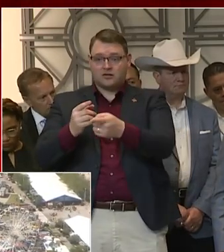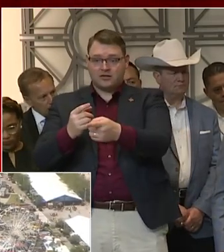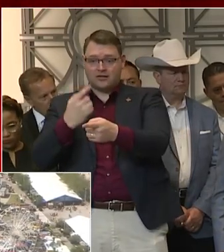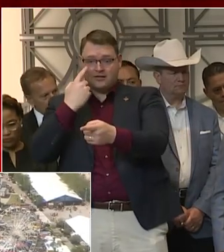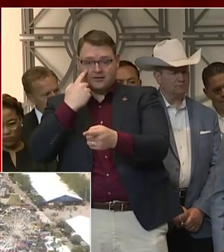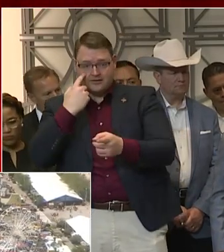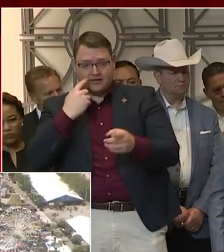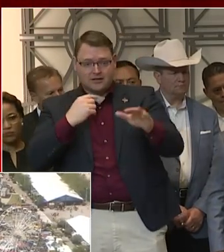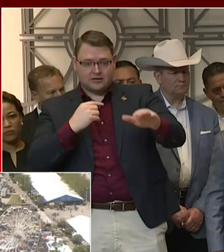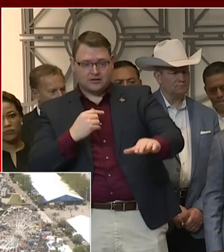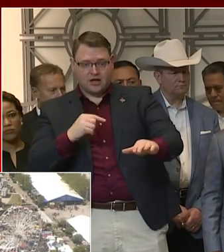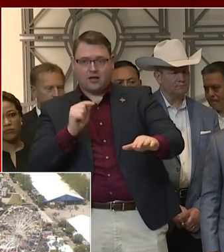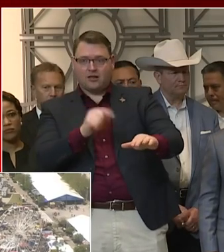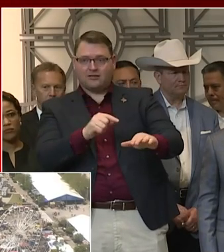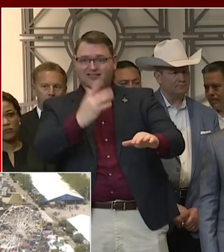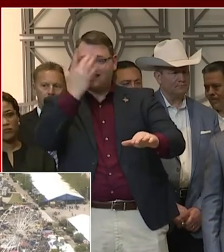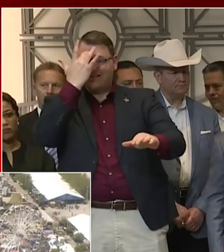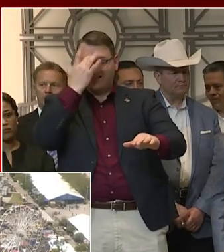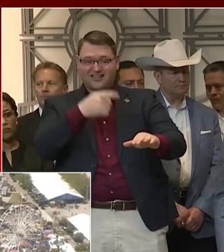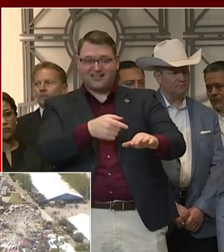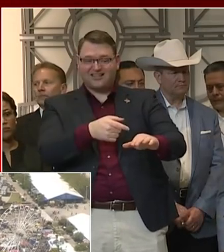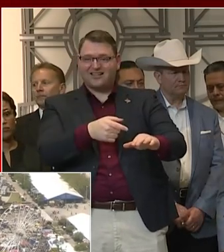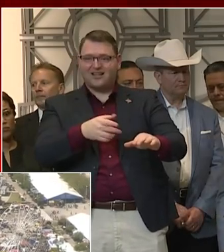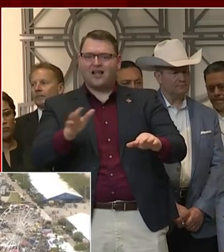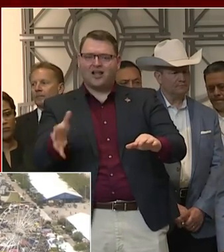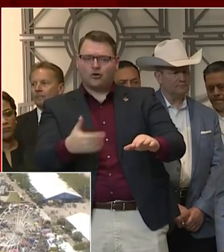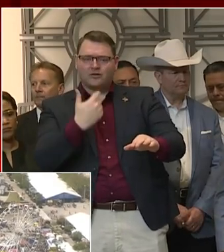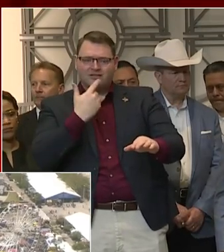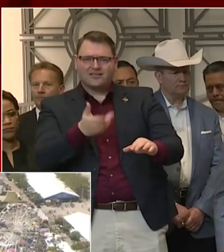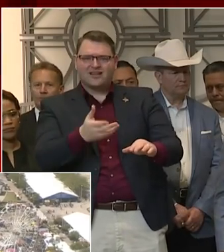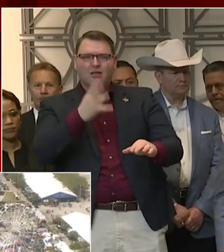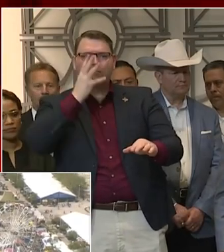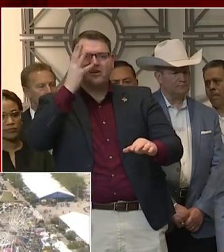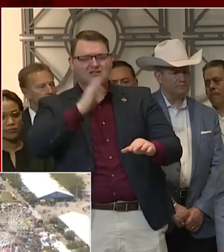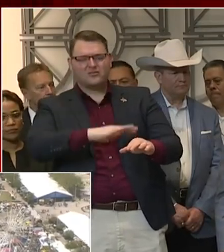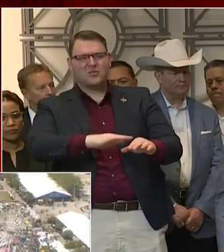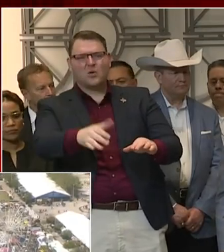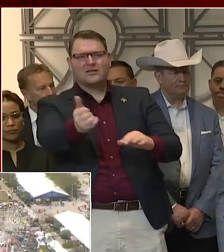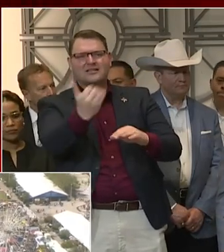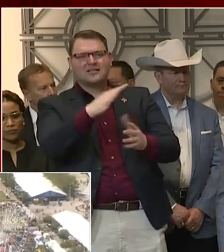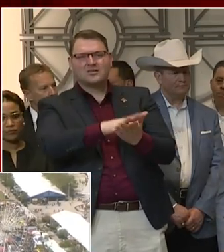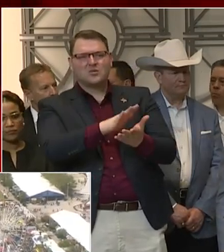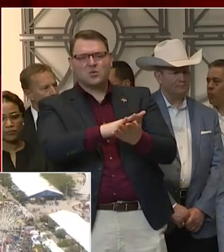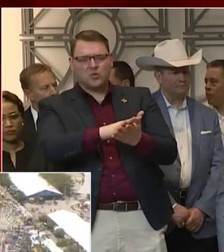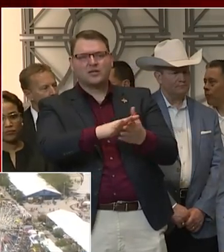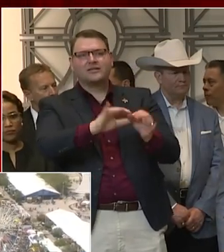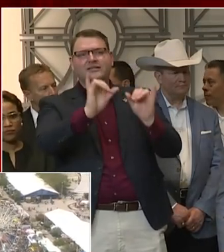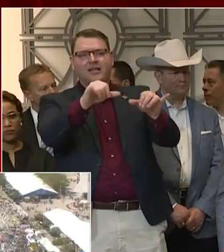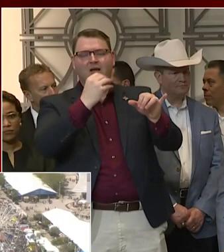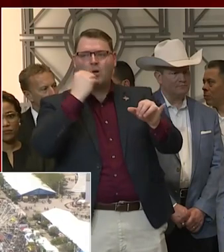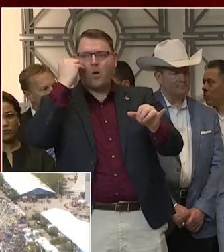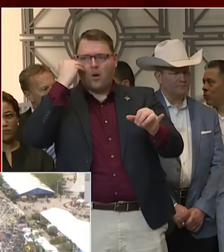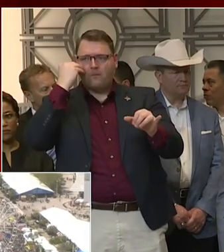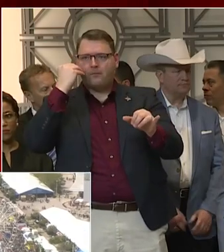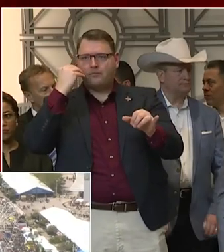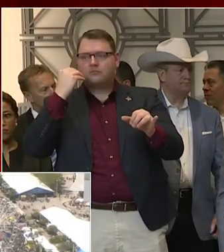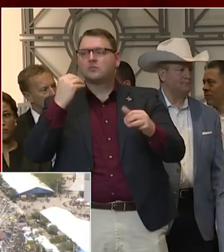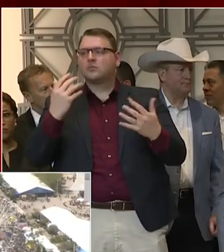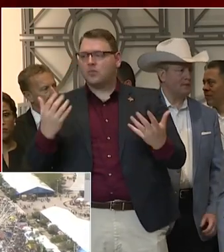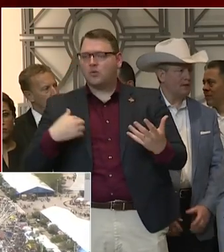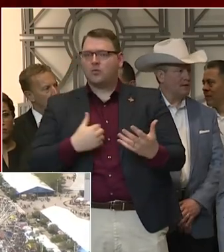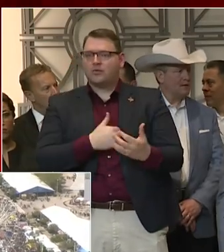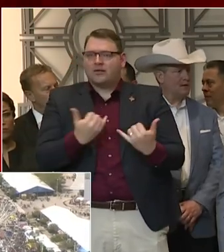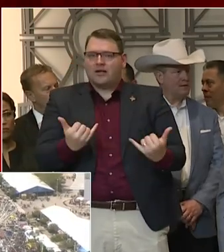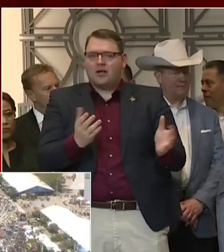And so that's been a continuous communication. We've been asking them to plan for, you know, what it would look like to continue